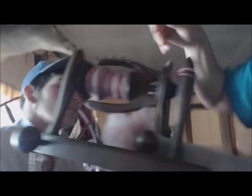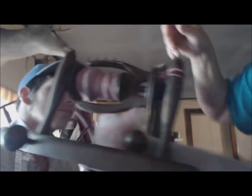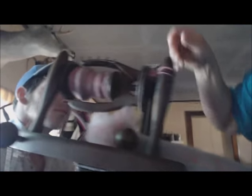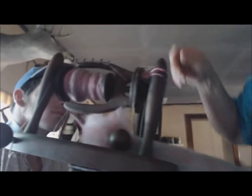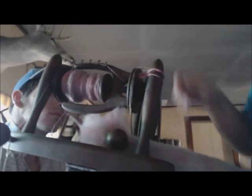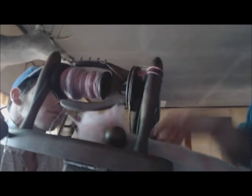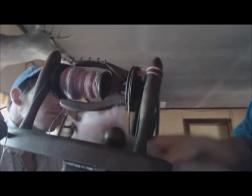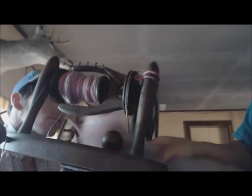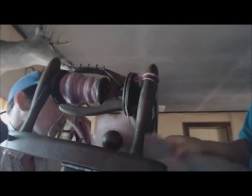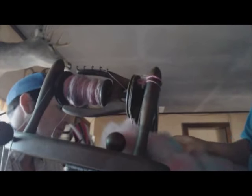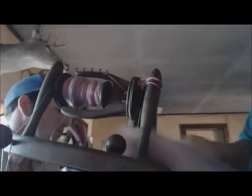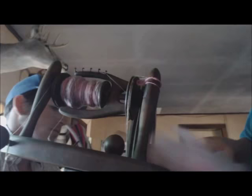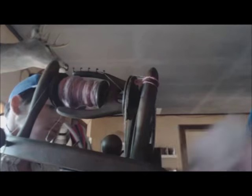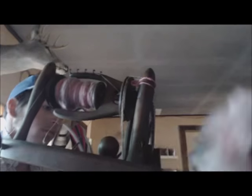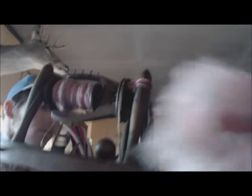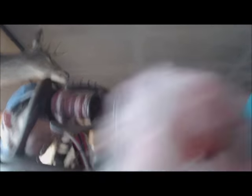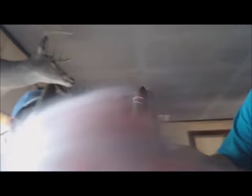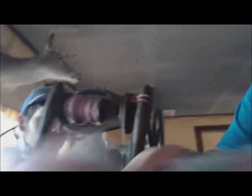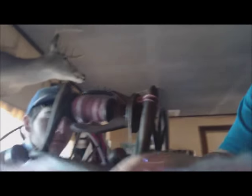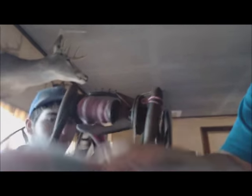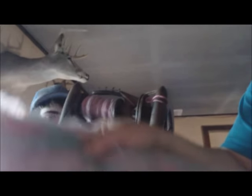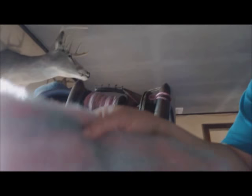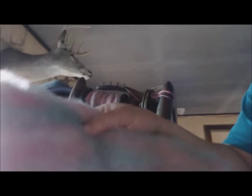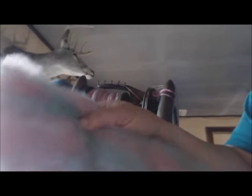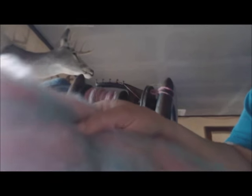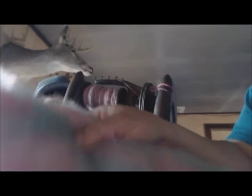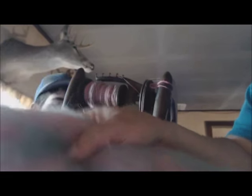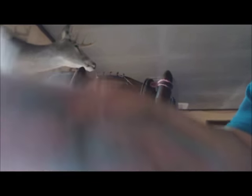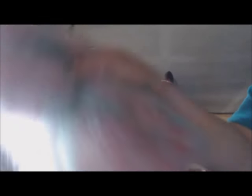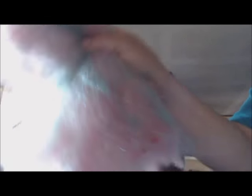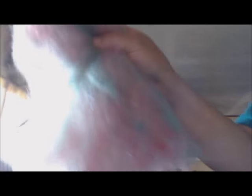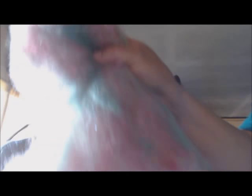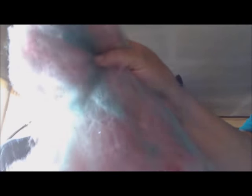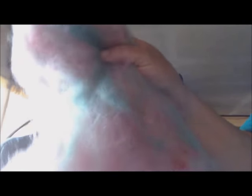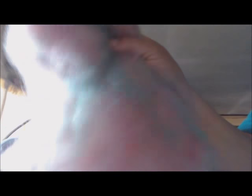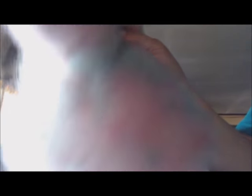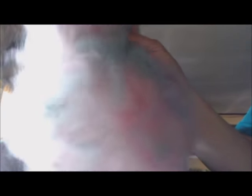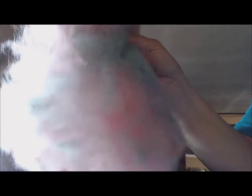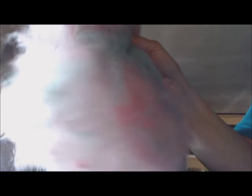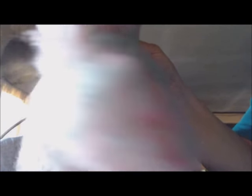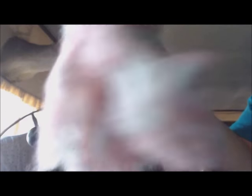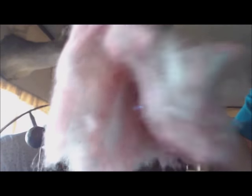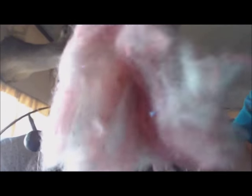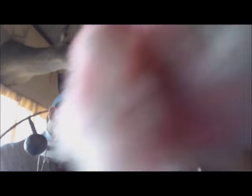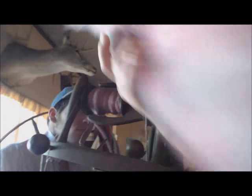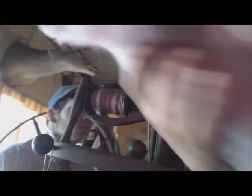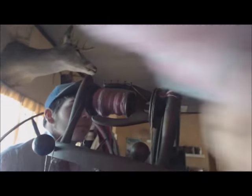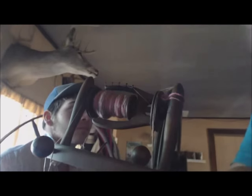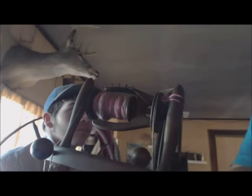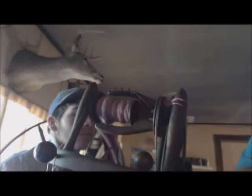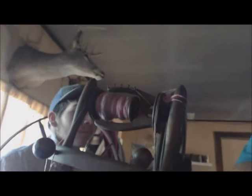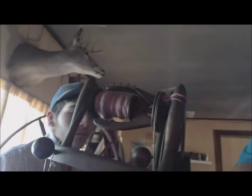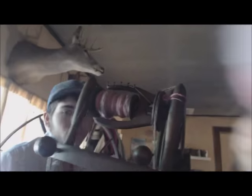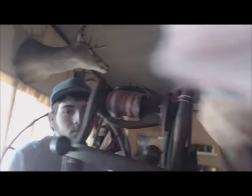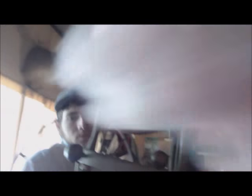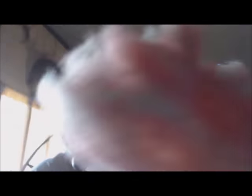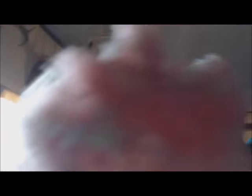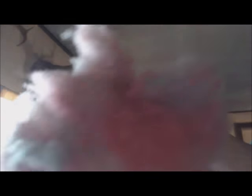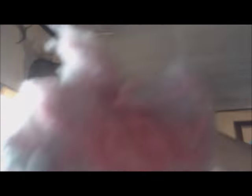and this is the back that the Dirt Patch Heaven girls made me while they were there. Well, they made themselves two, and then they left